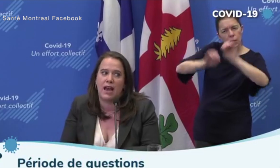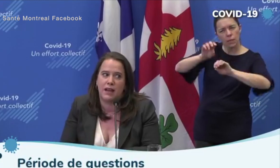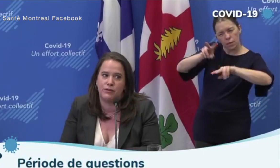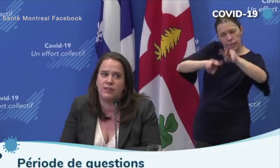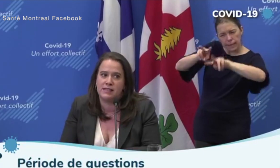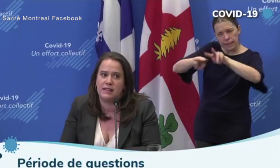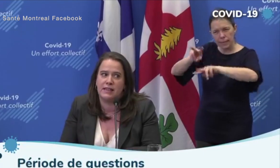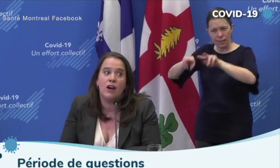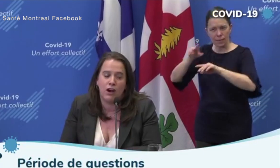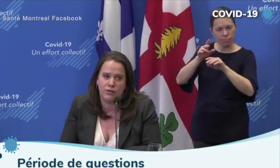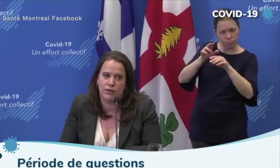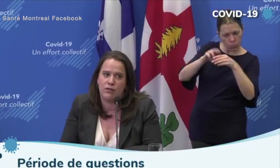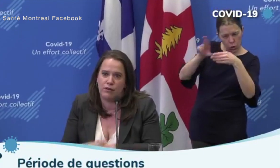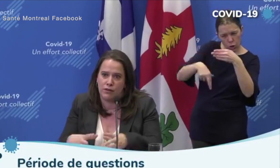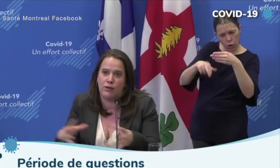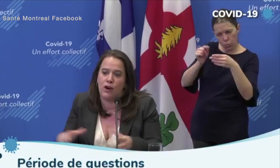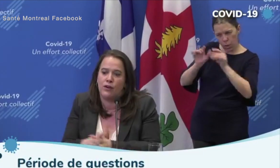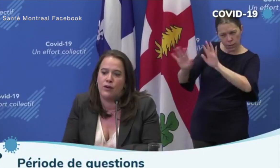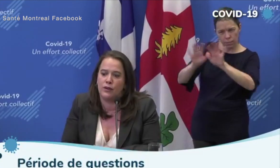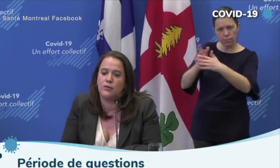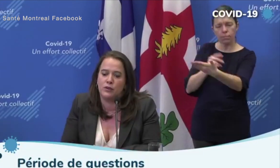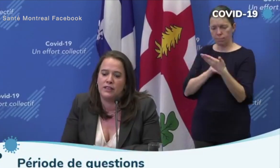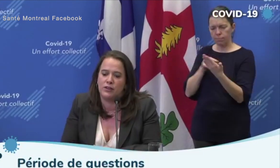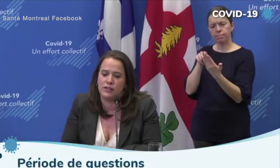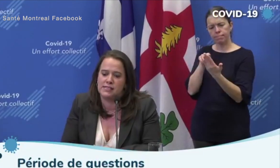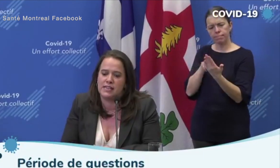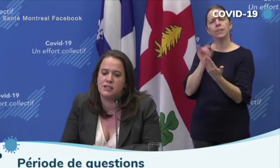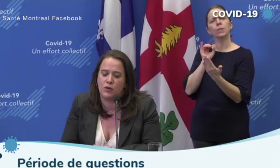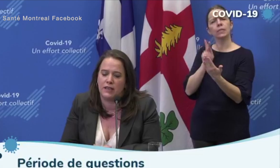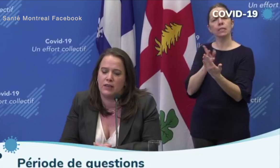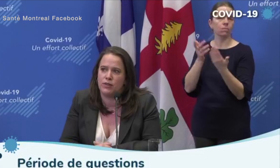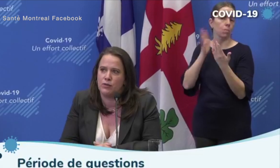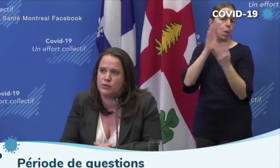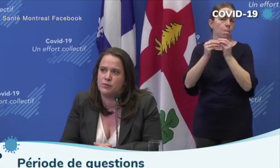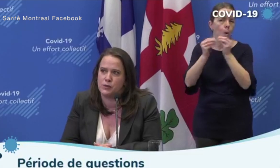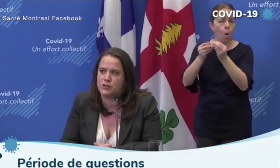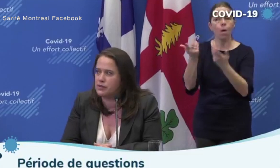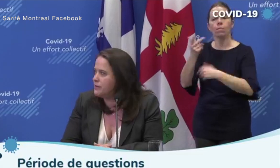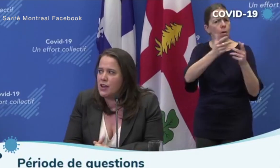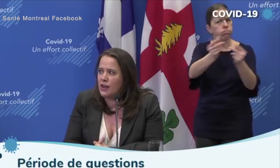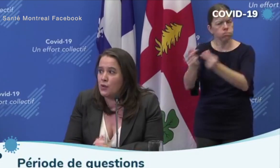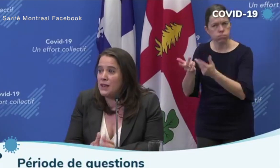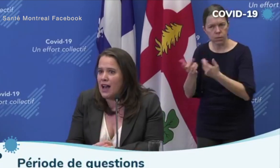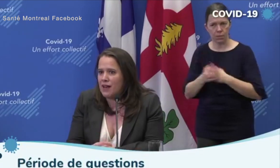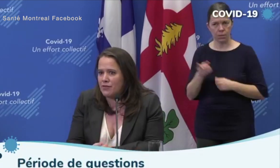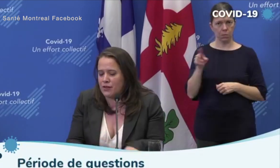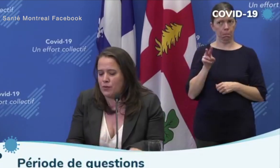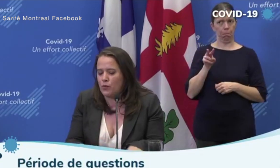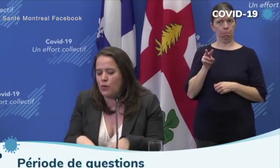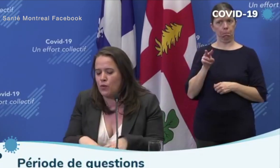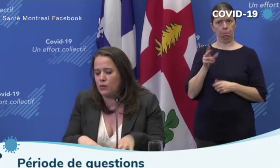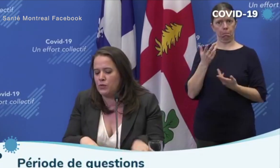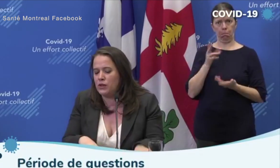see if we have to vaccinate other community organizations working with those a person. We have,